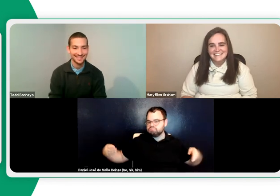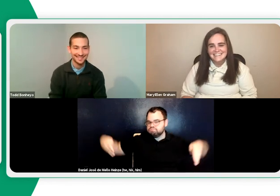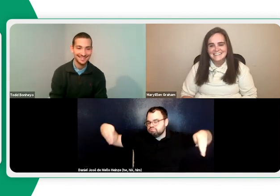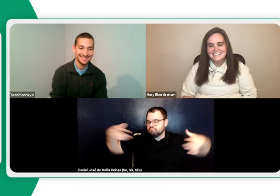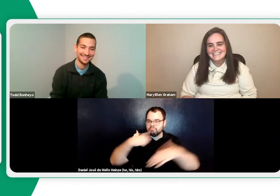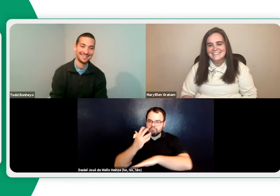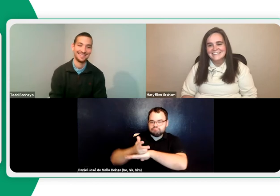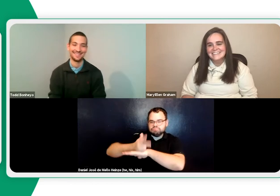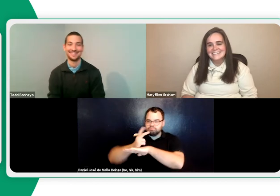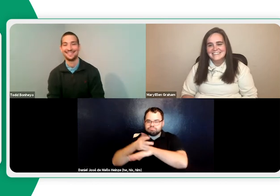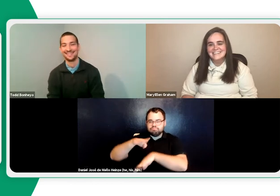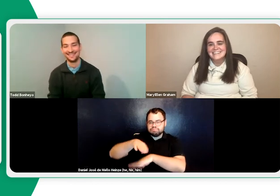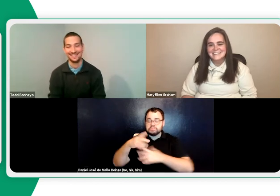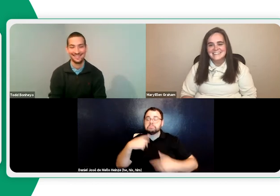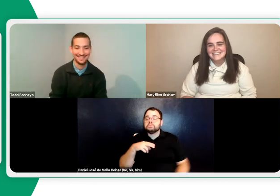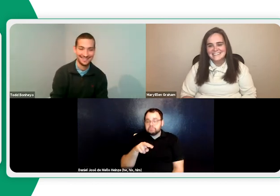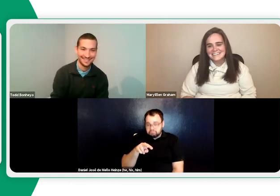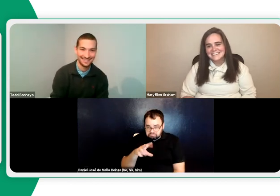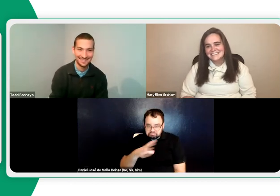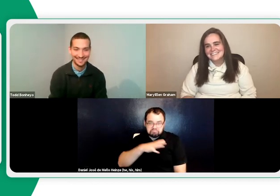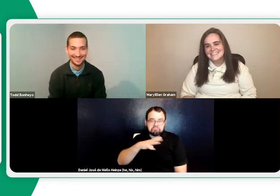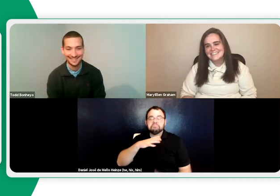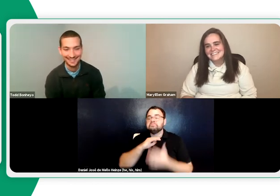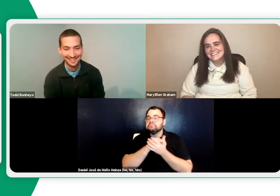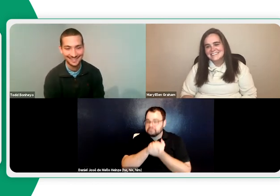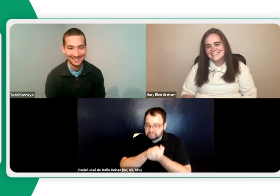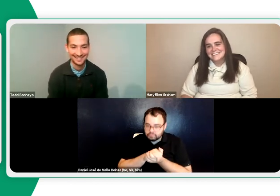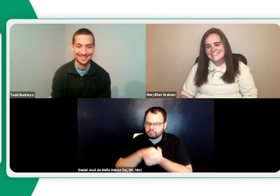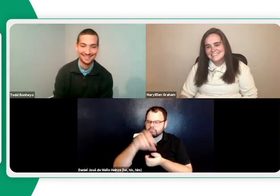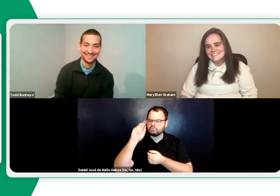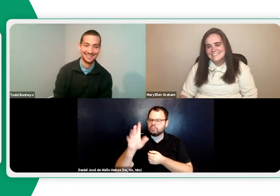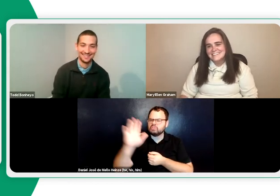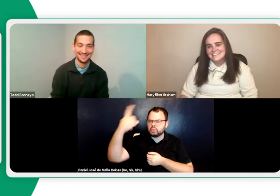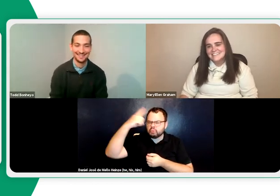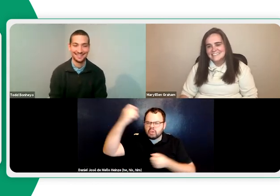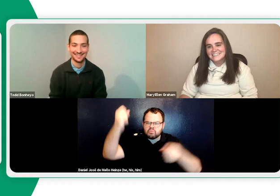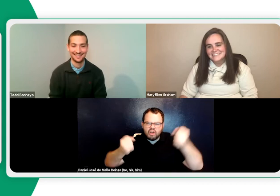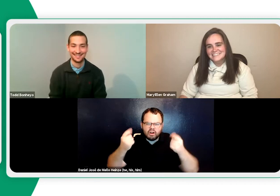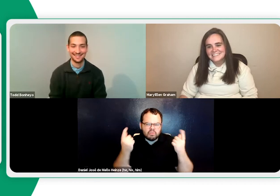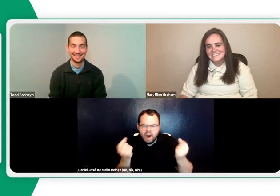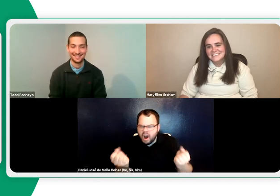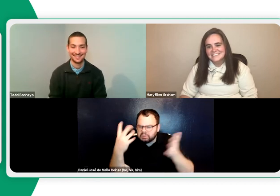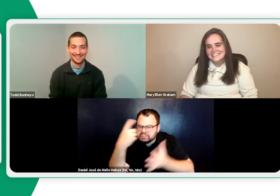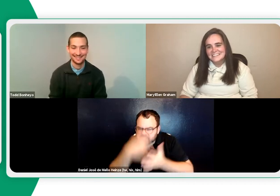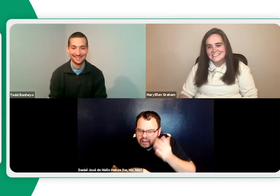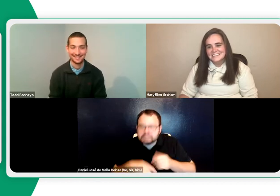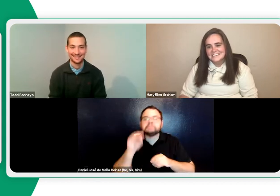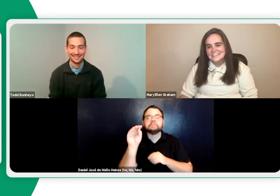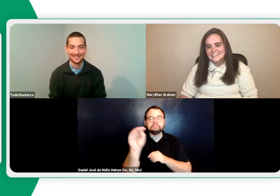going to buy a huge mansion or I'm going to have, you know, a fancy car. And I say, okay, well, what's your